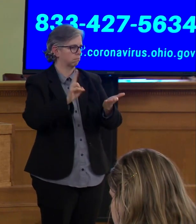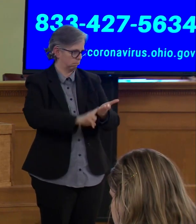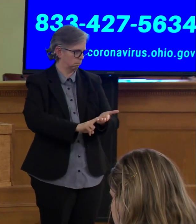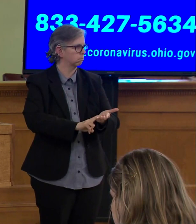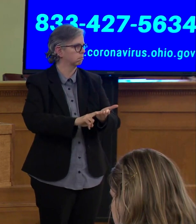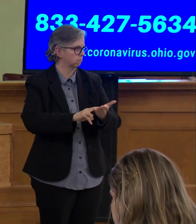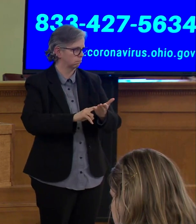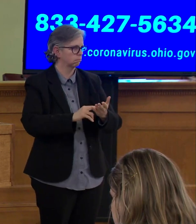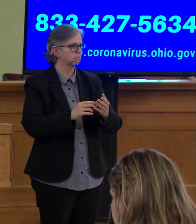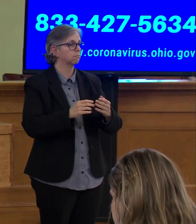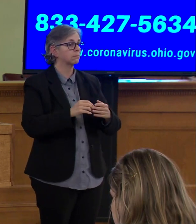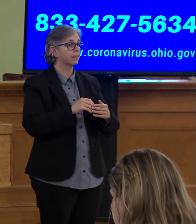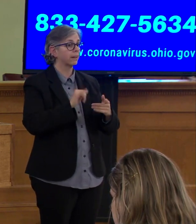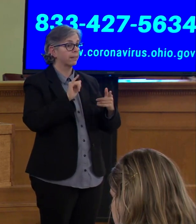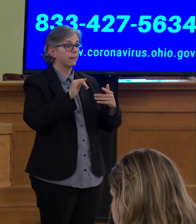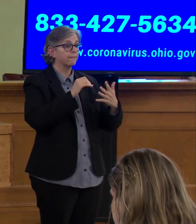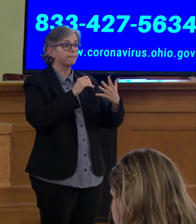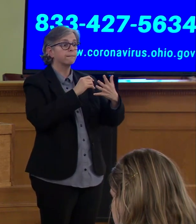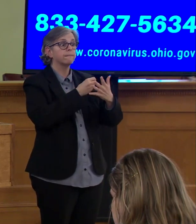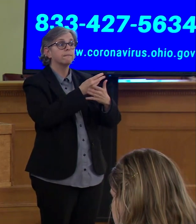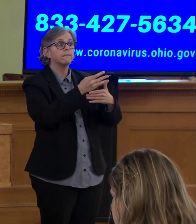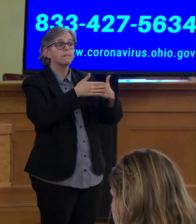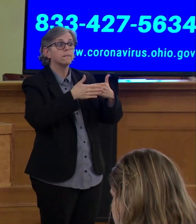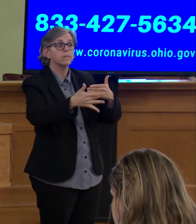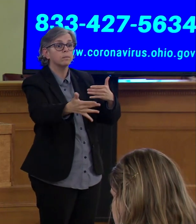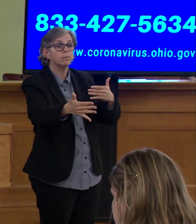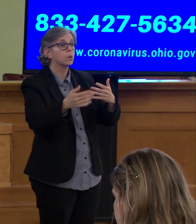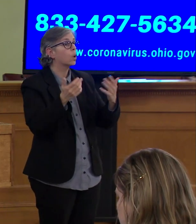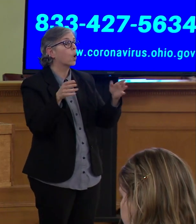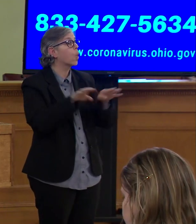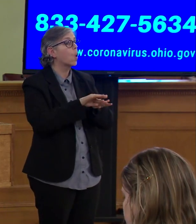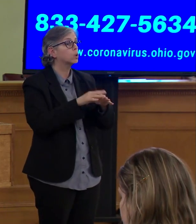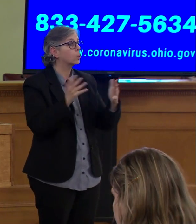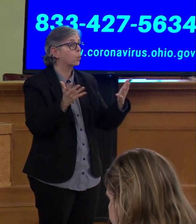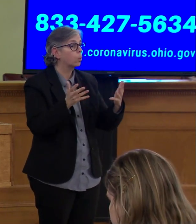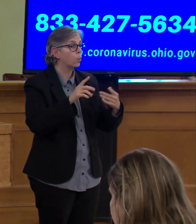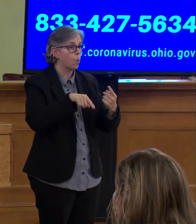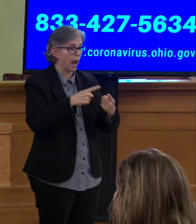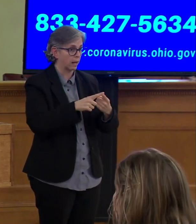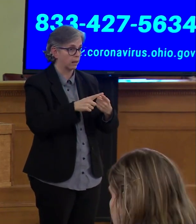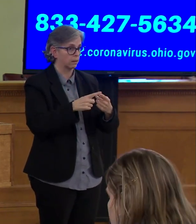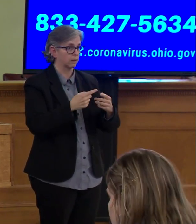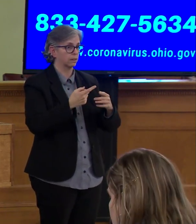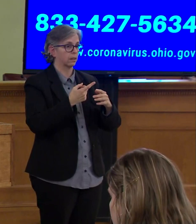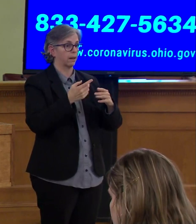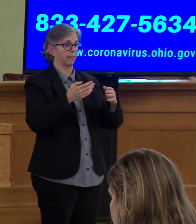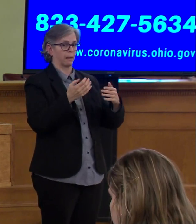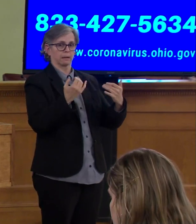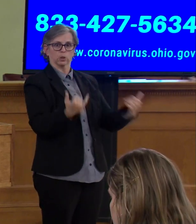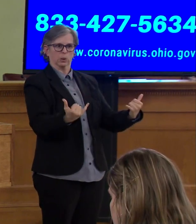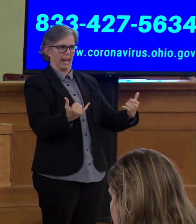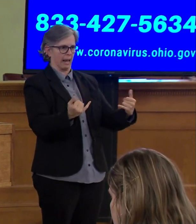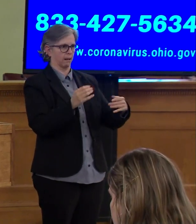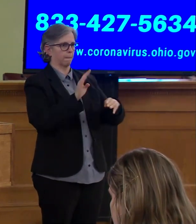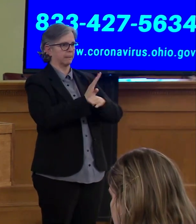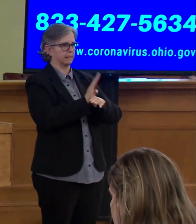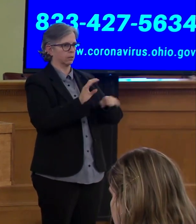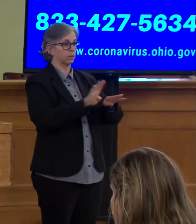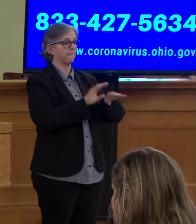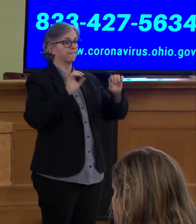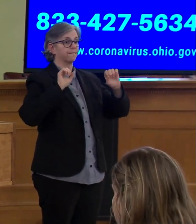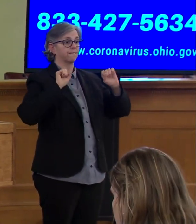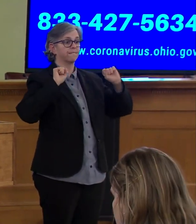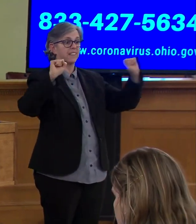closed as a business closed today. Our fitness centers and our